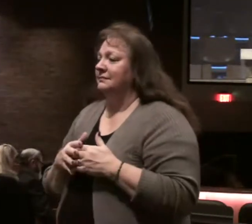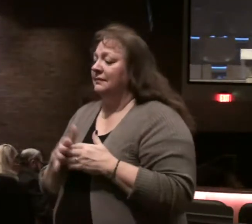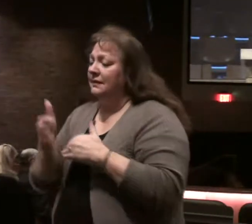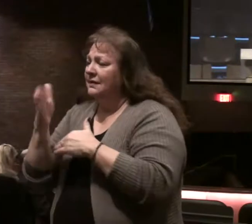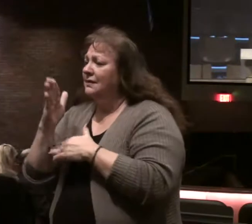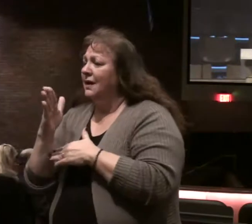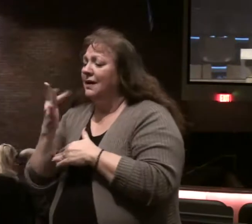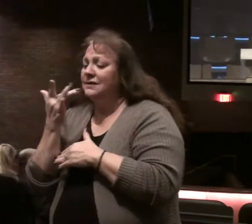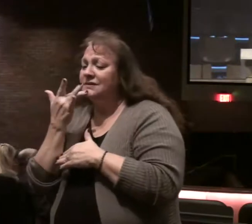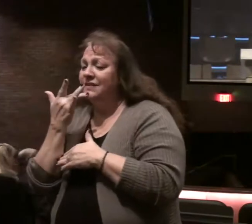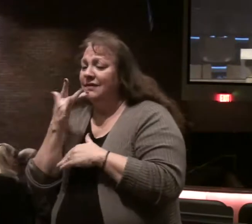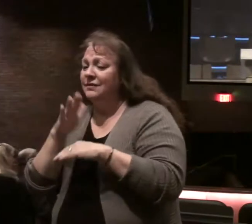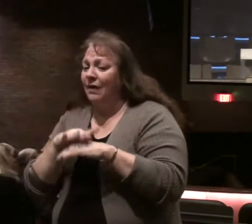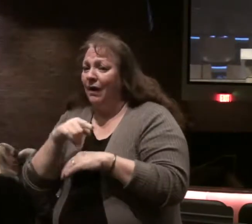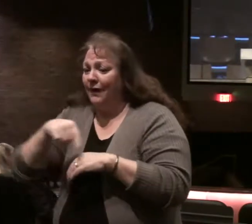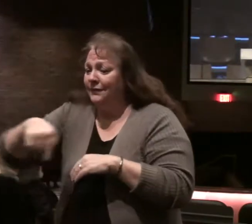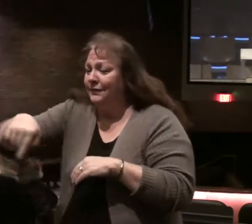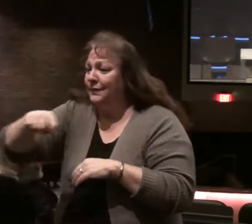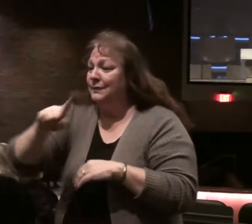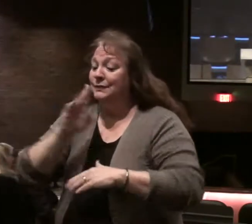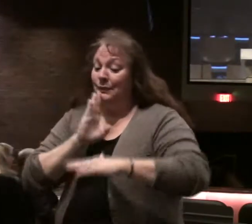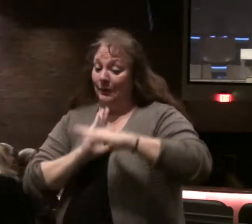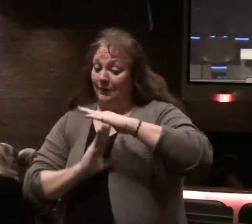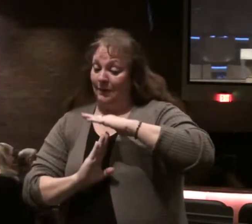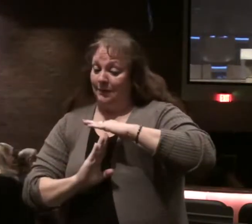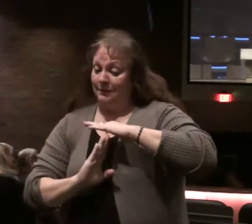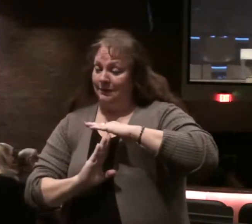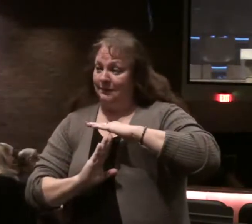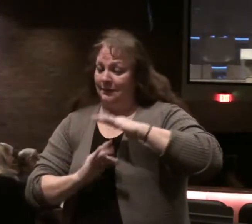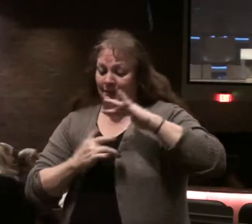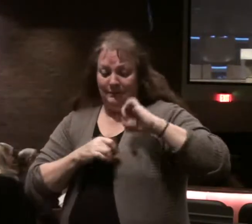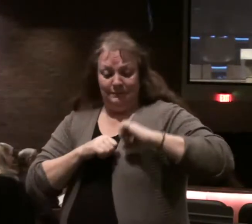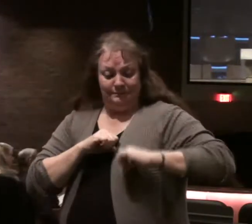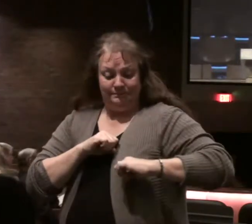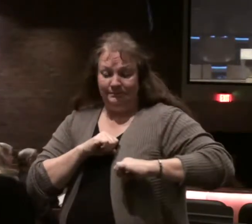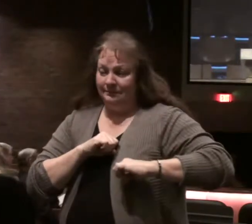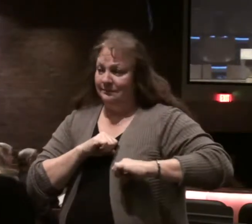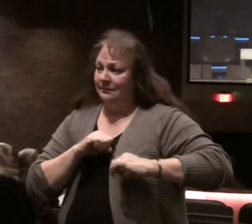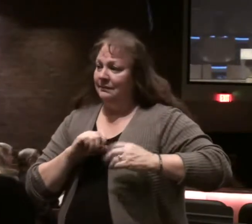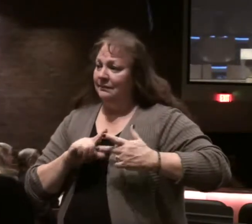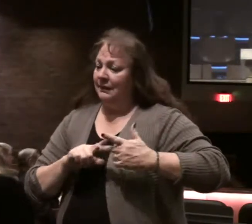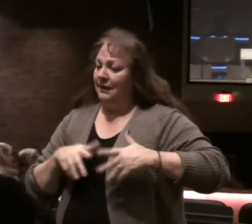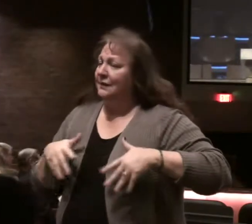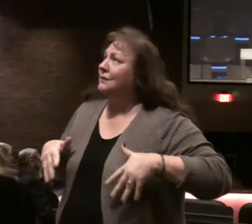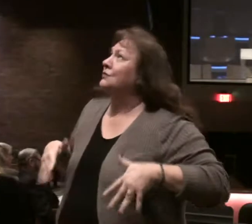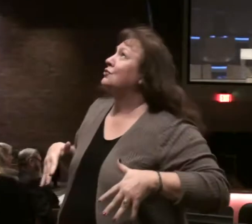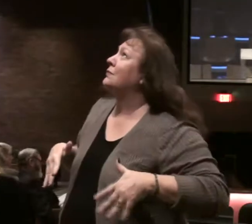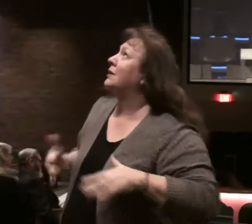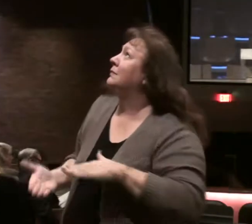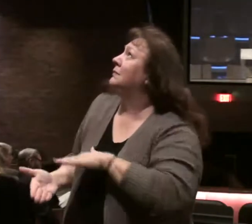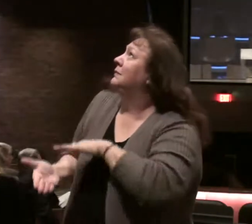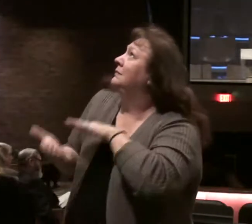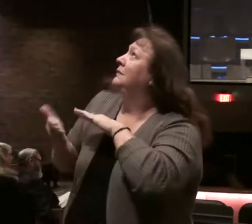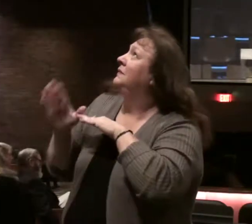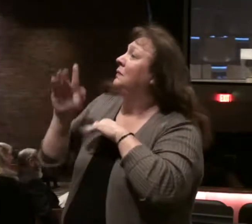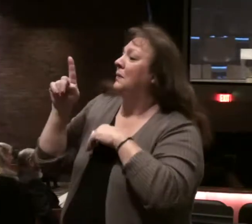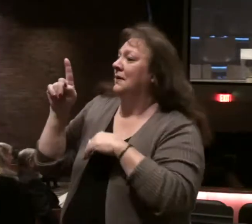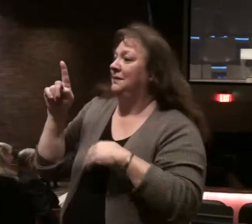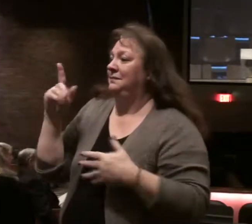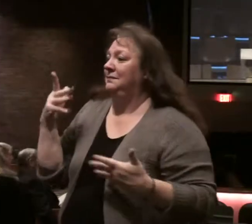God's favor is upon those who are humble, contrite in spirit, and who tremble before the word of God.